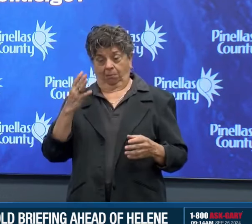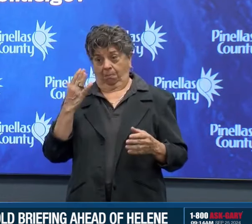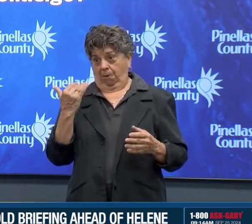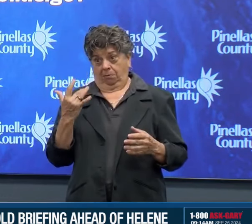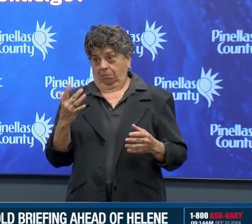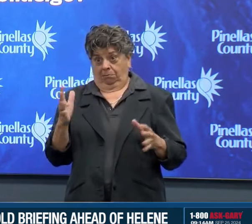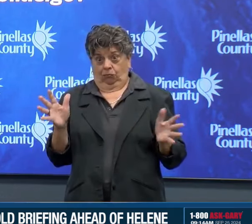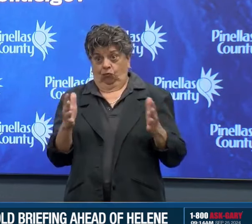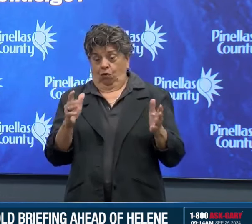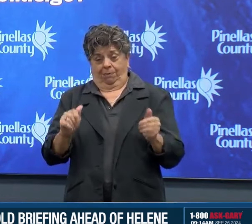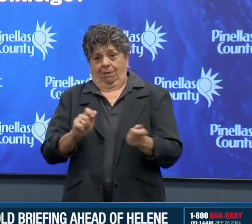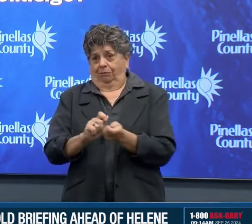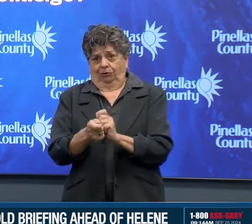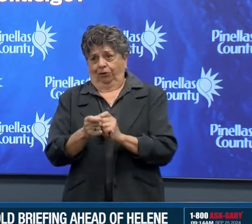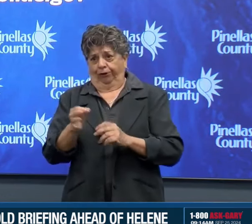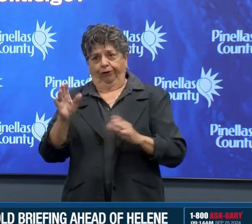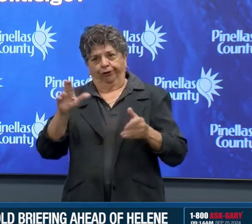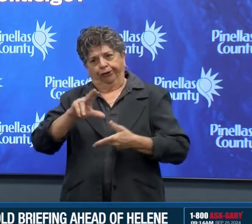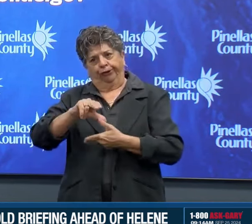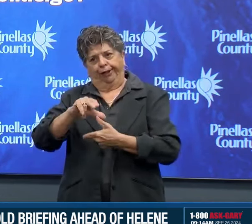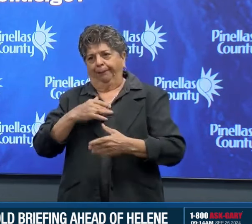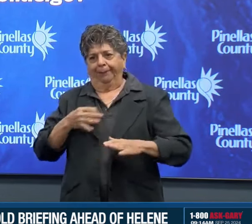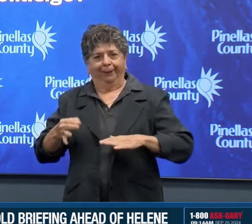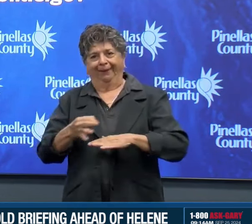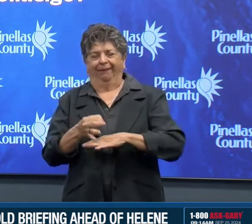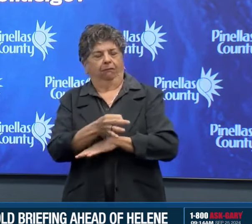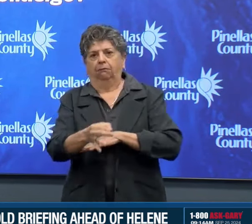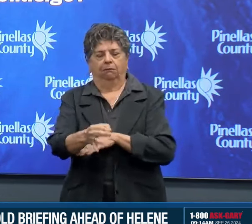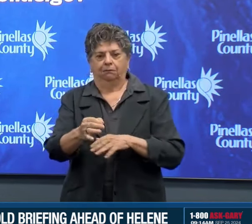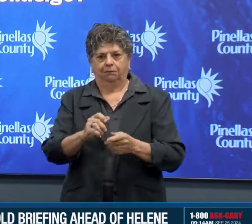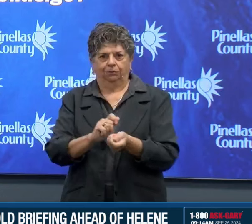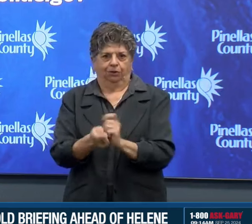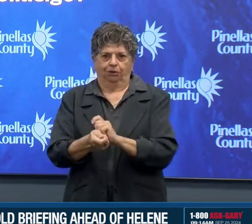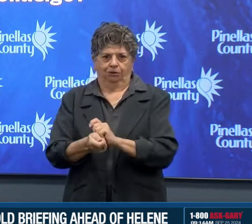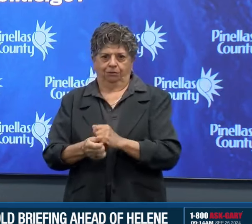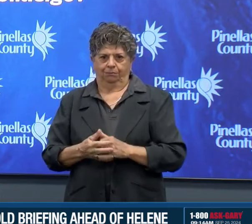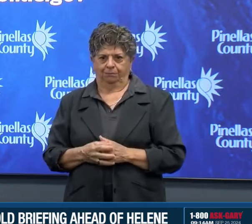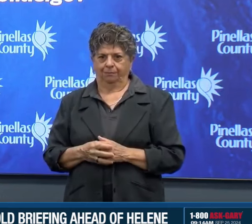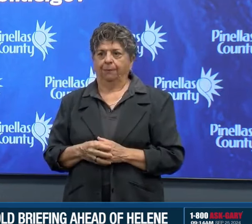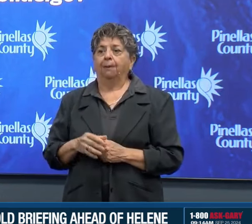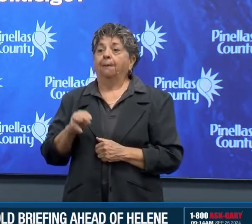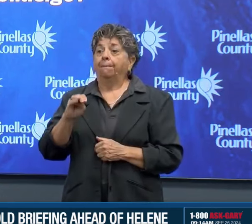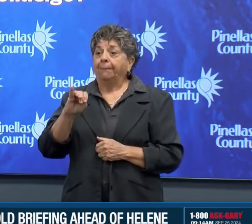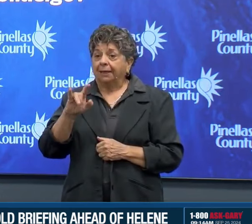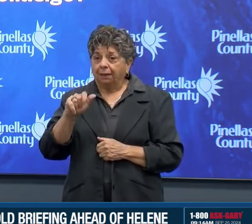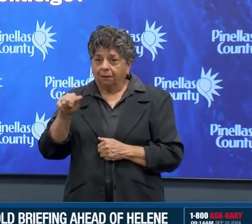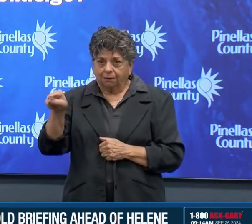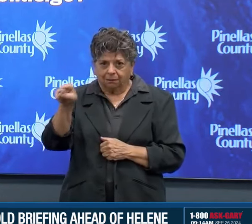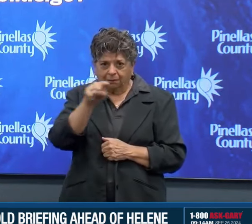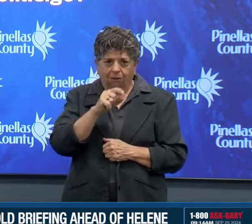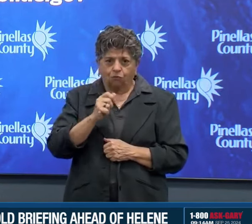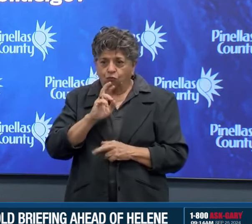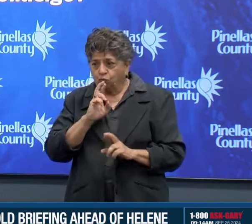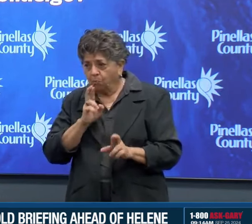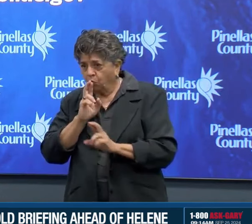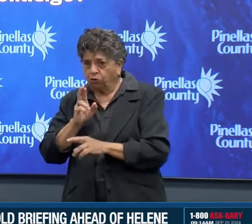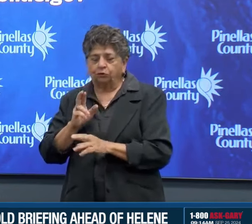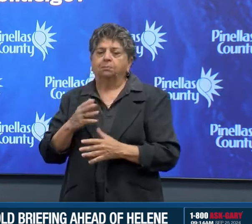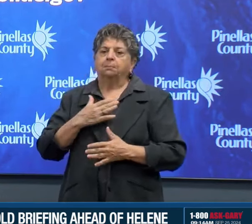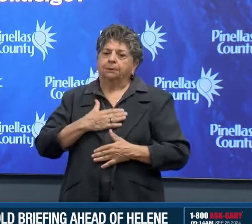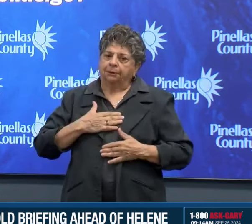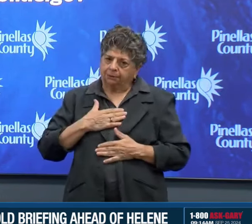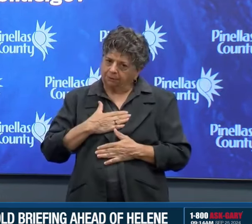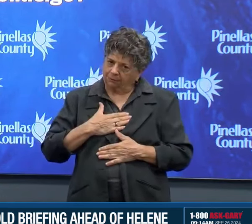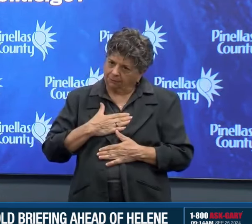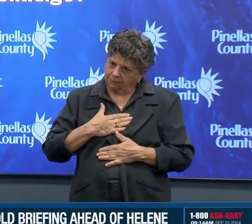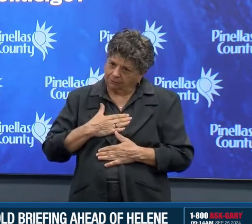Please help us with putting information out that people. If you're in zone A, you need to heed the warning and you need to be